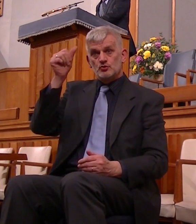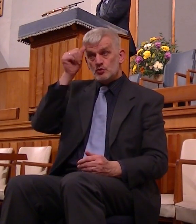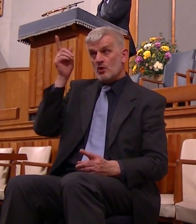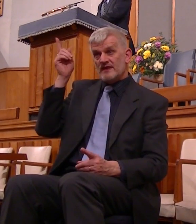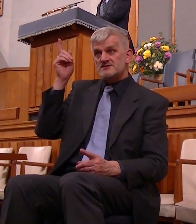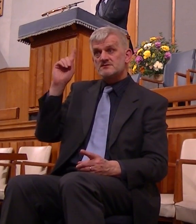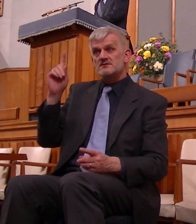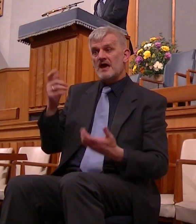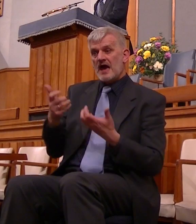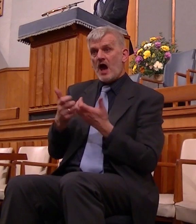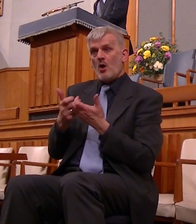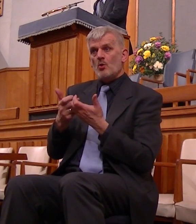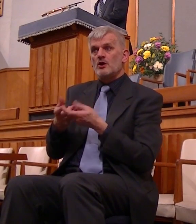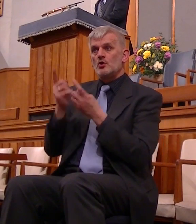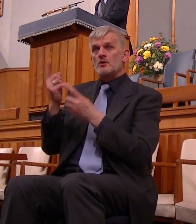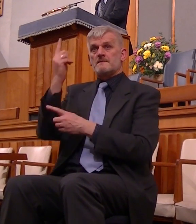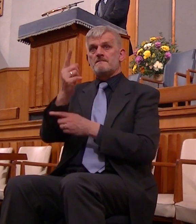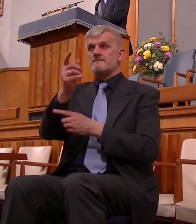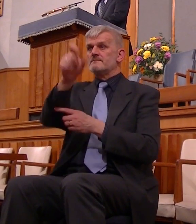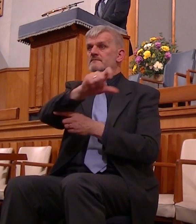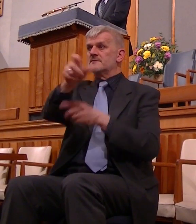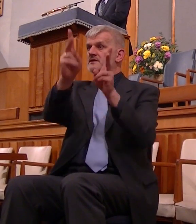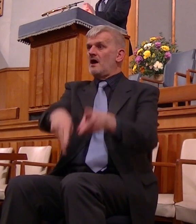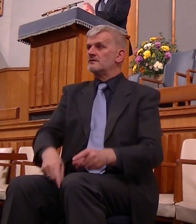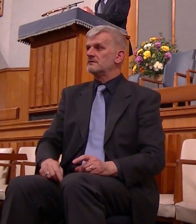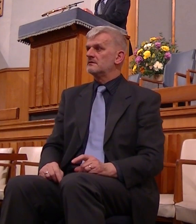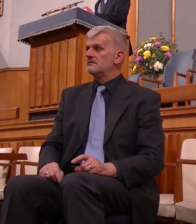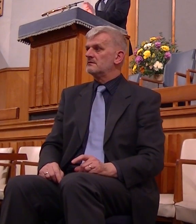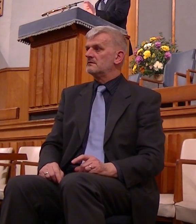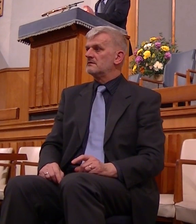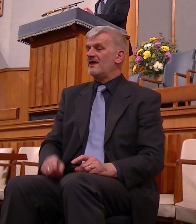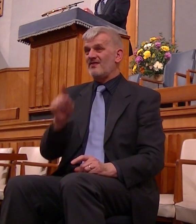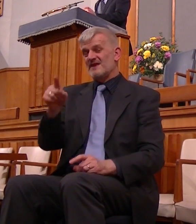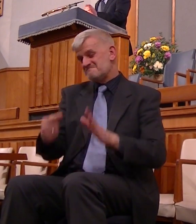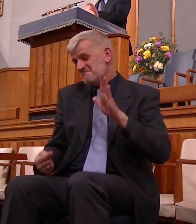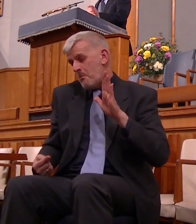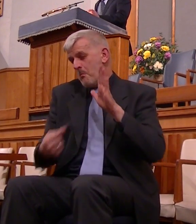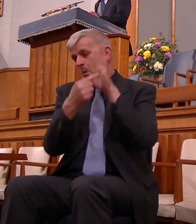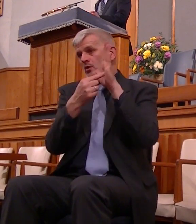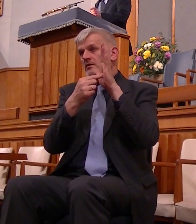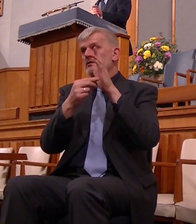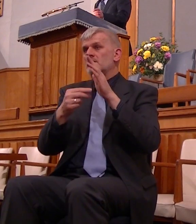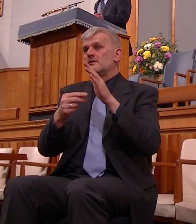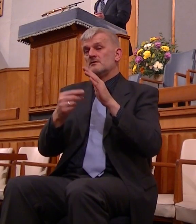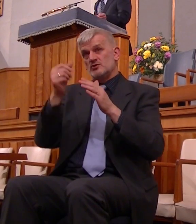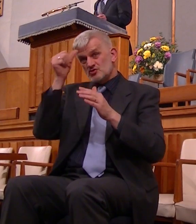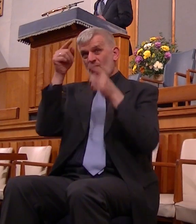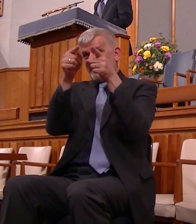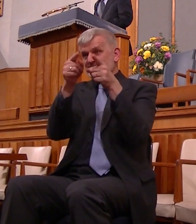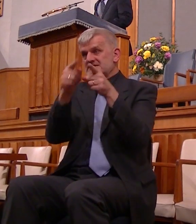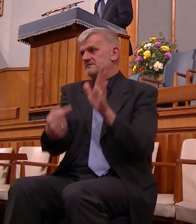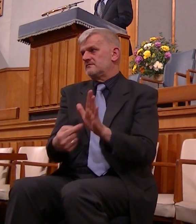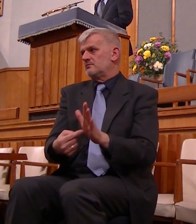eternity or God if you don't understand about the atoning substitutionary death of Jesus